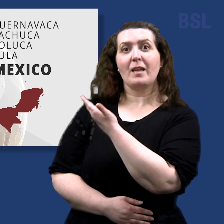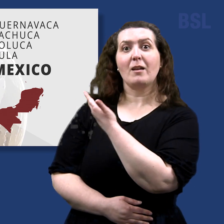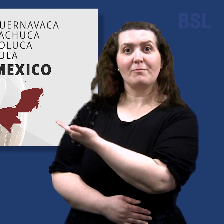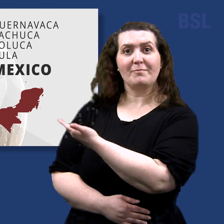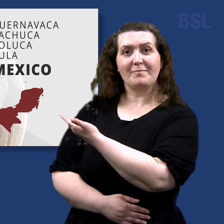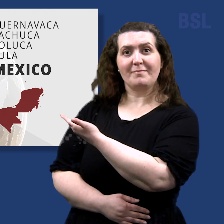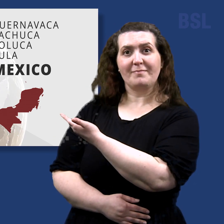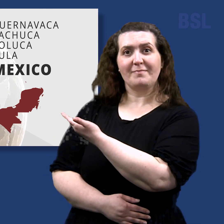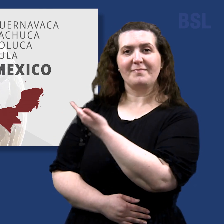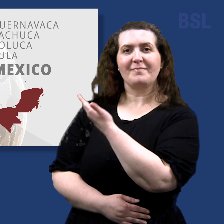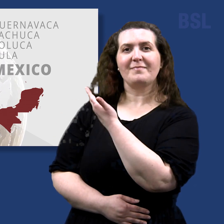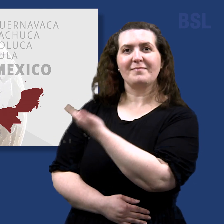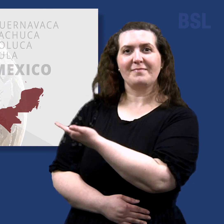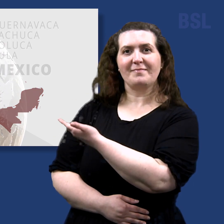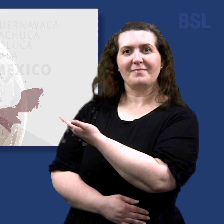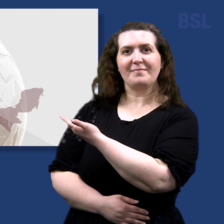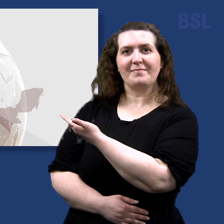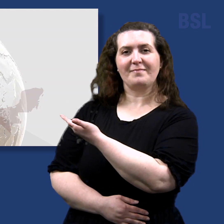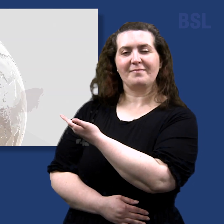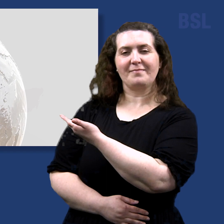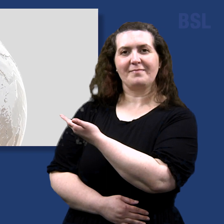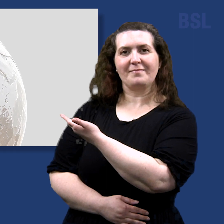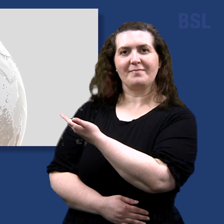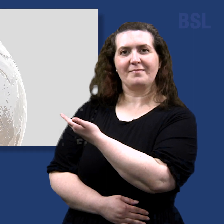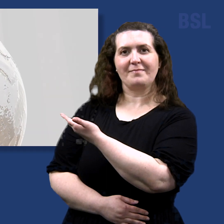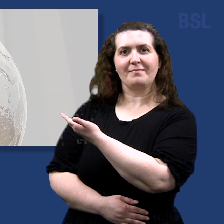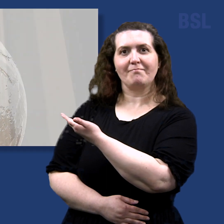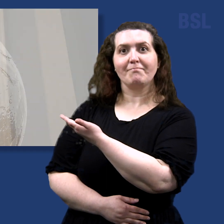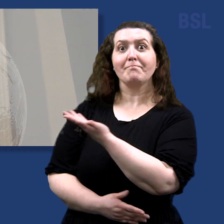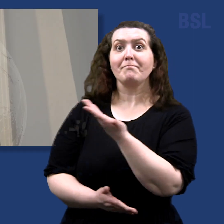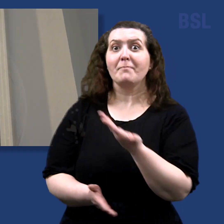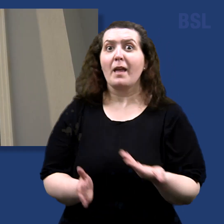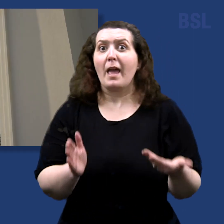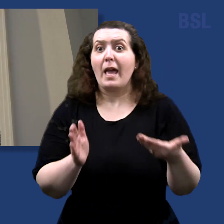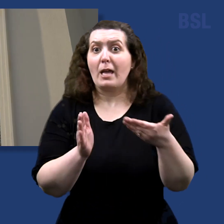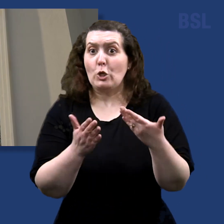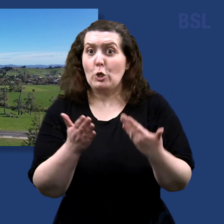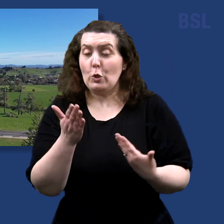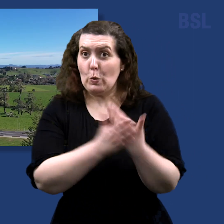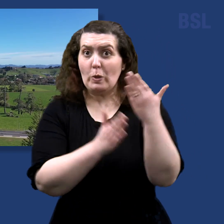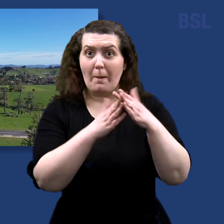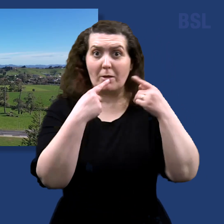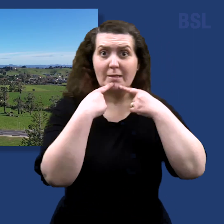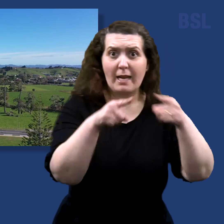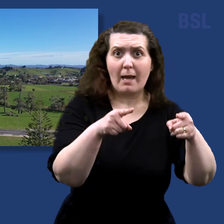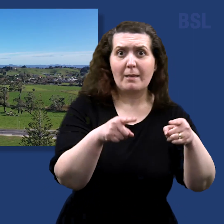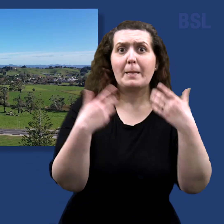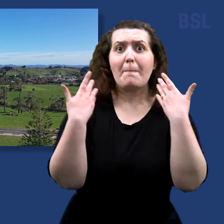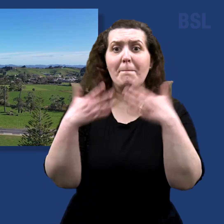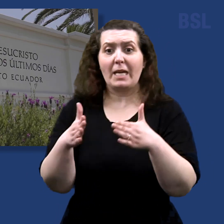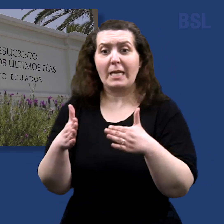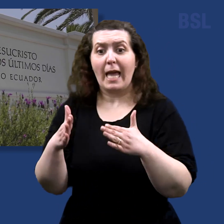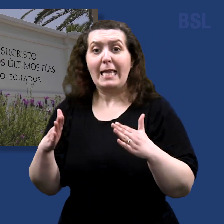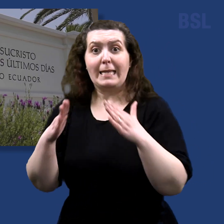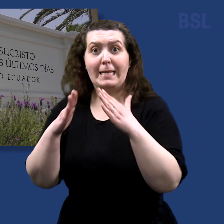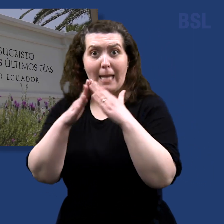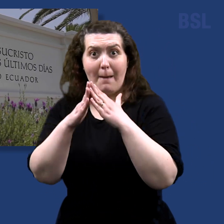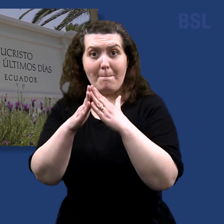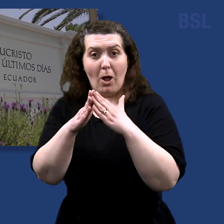Toluca, and Tula. In addition to new temples announced, several newly renovated and completed temples have been dedicated.